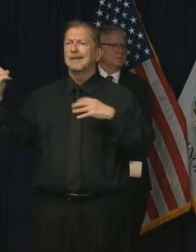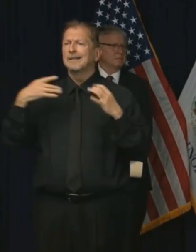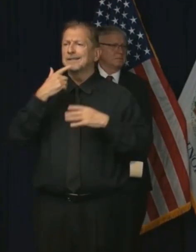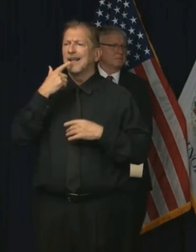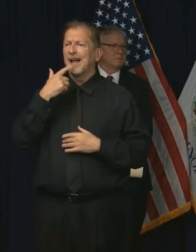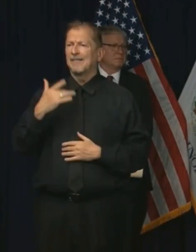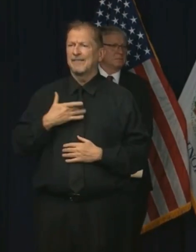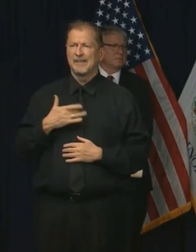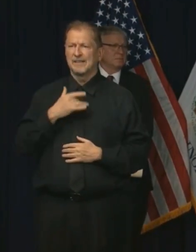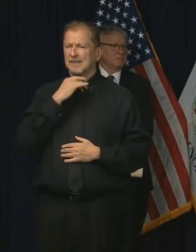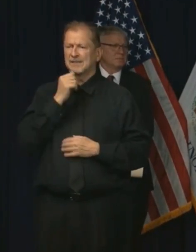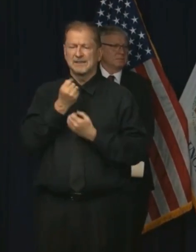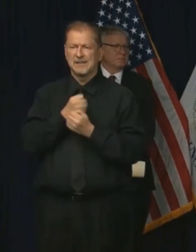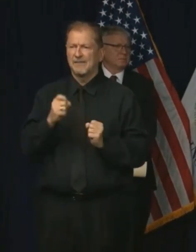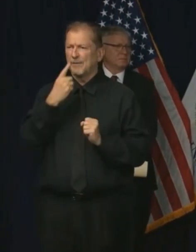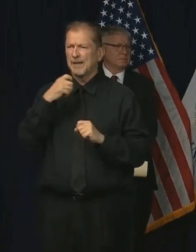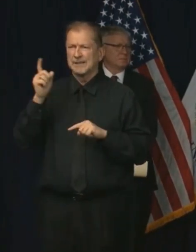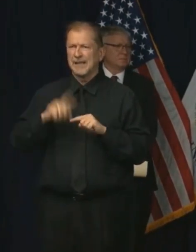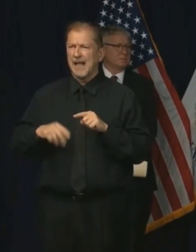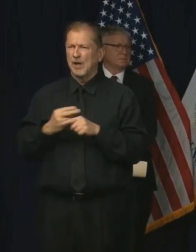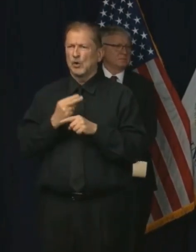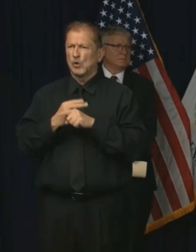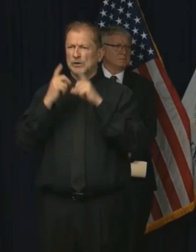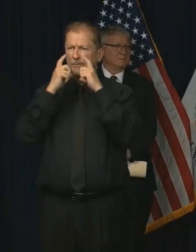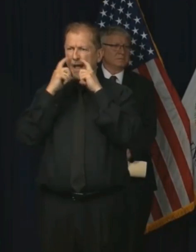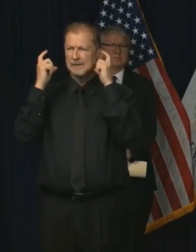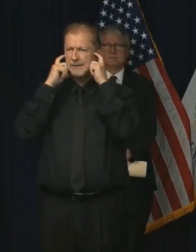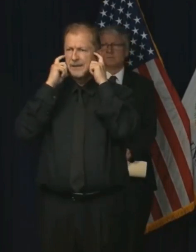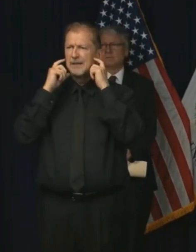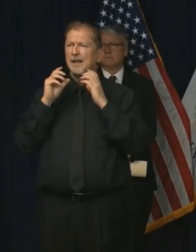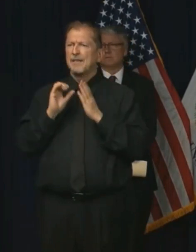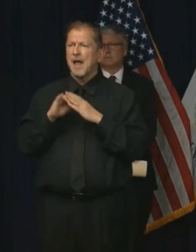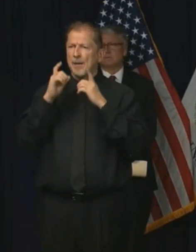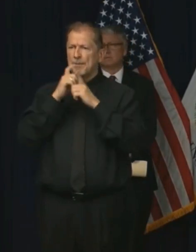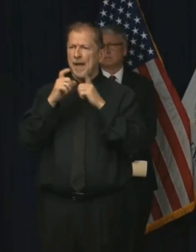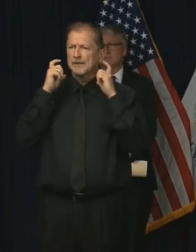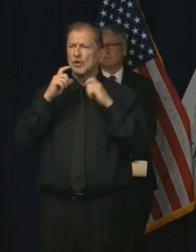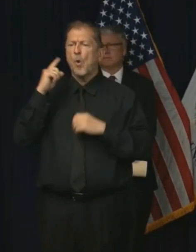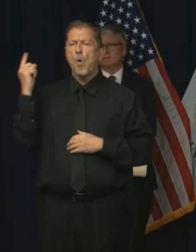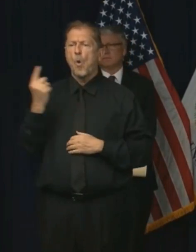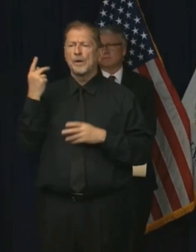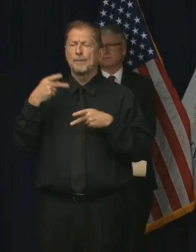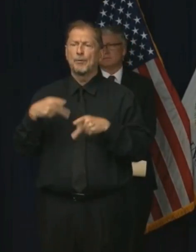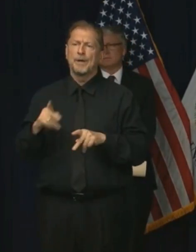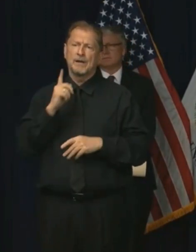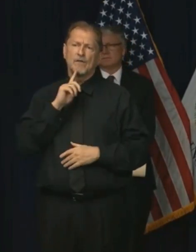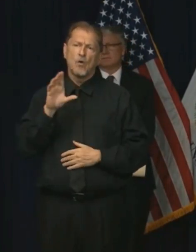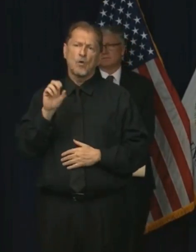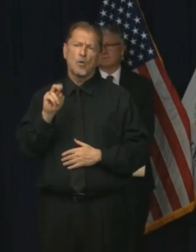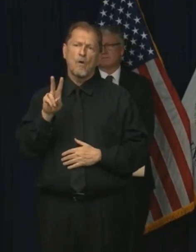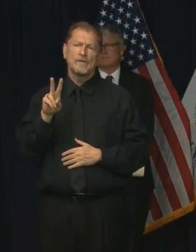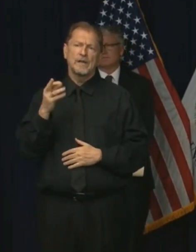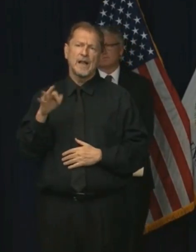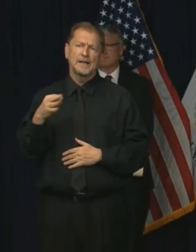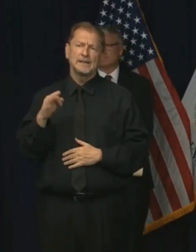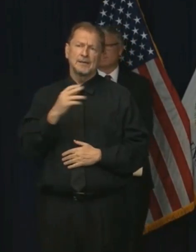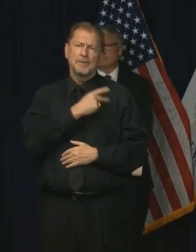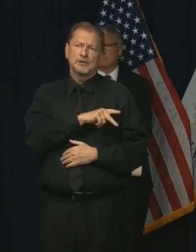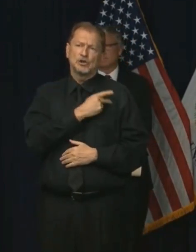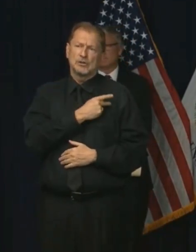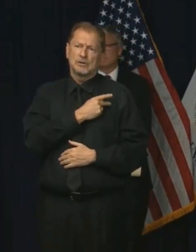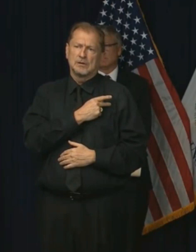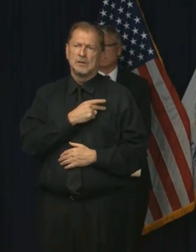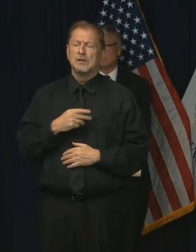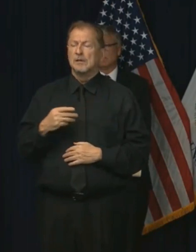at work because they can't wear masks. that masks are only allowed if they have to treat a COVID-19 patient, but they're still worried. We're telling